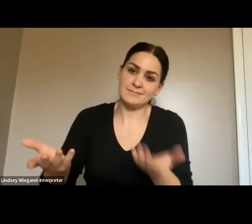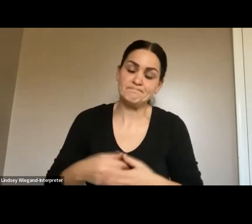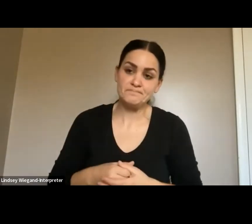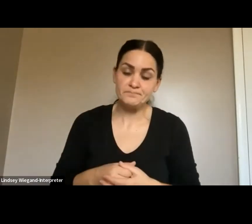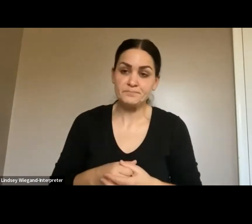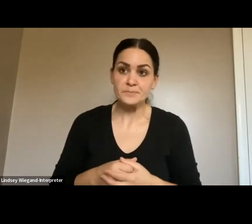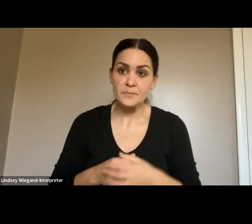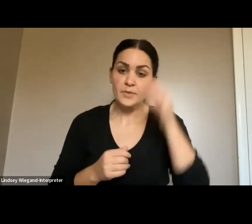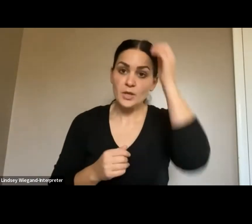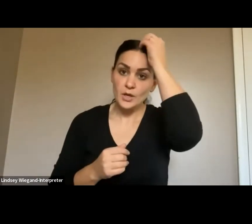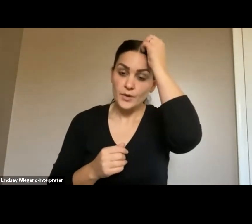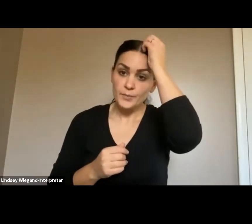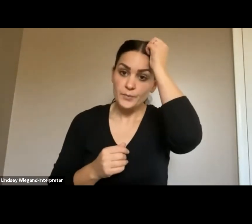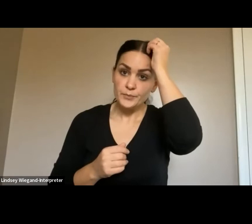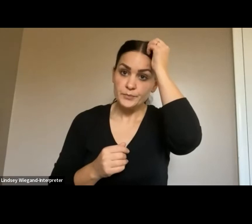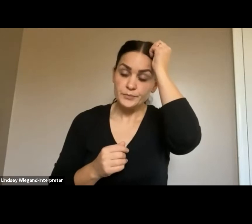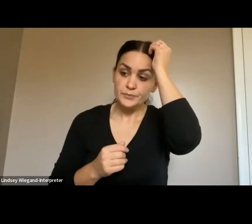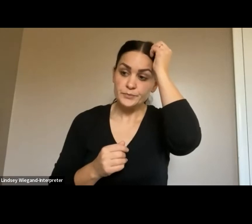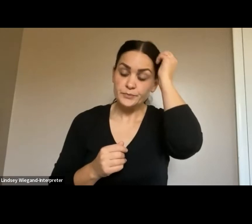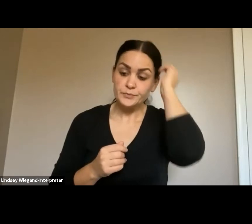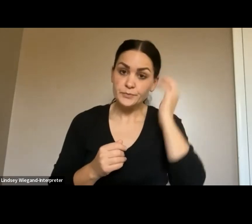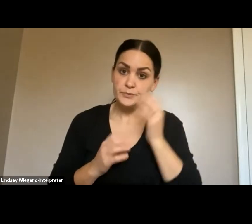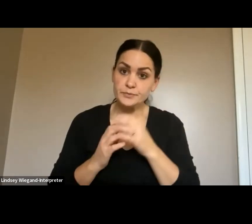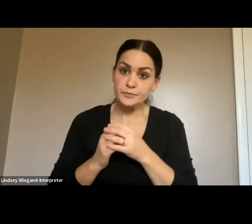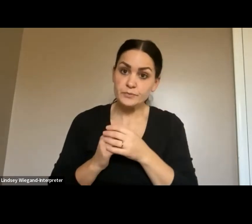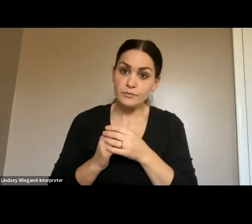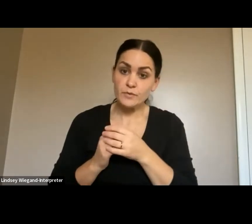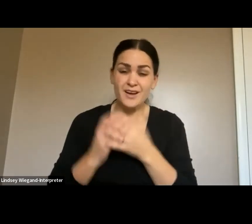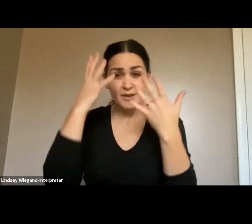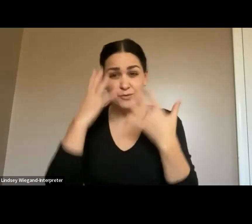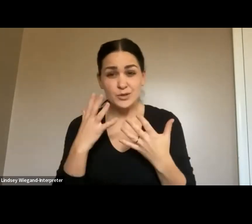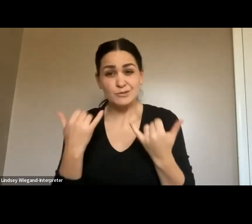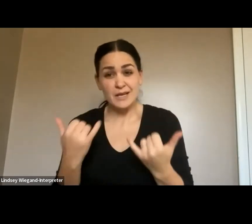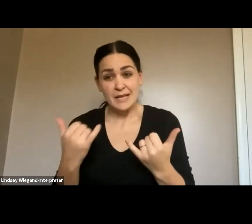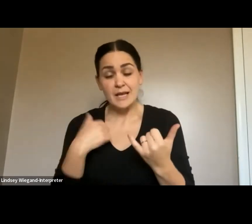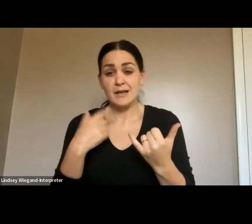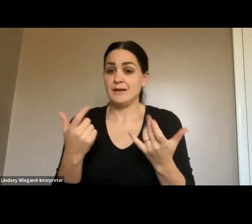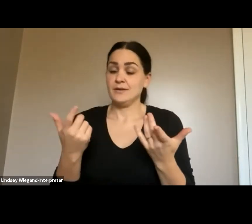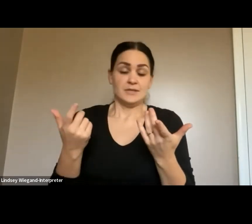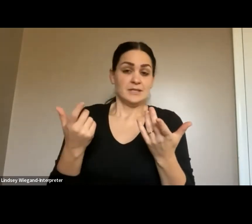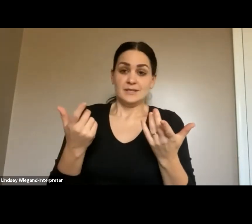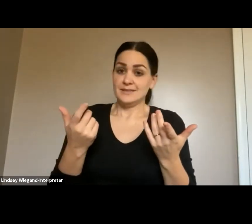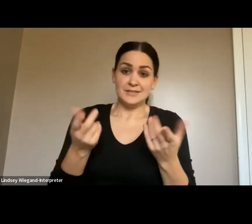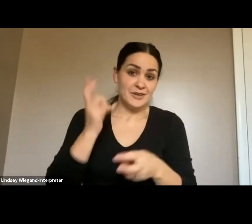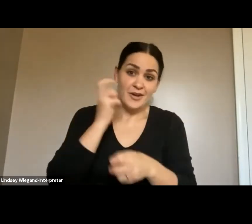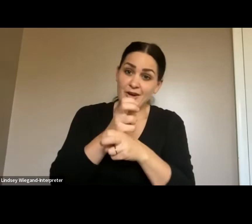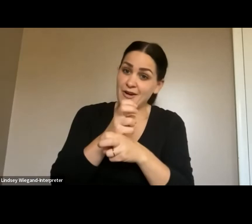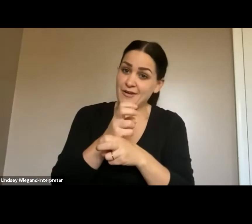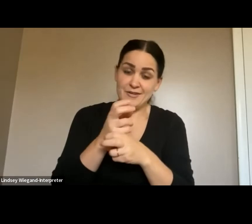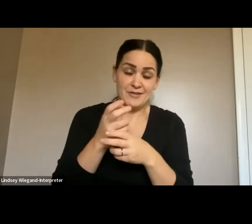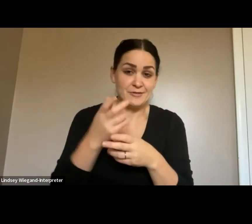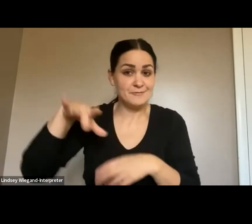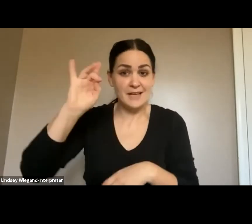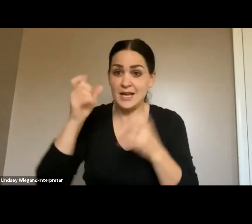Unfortunately, right now, most of the providers are already having a hard enough time filling the seat with drivers.